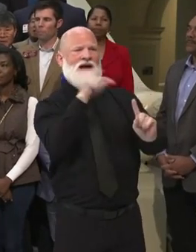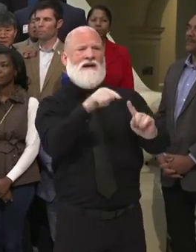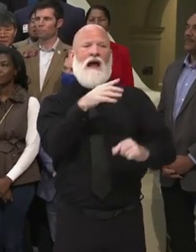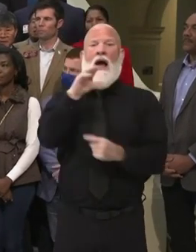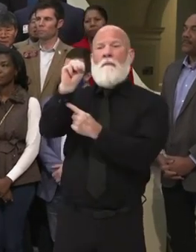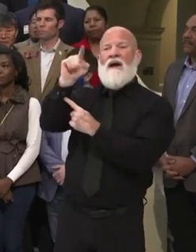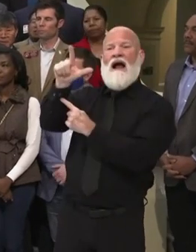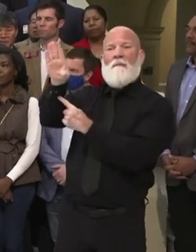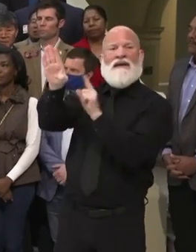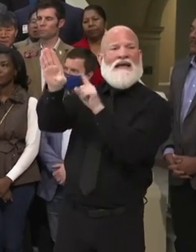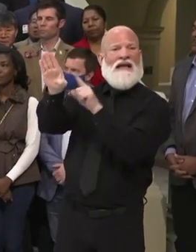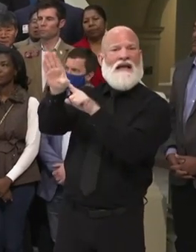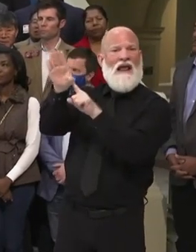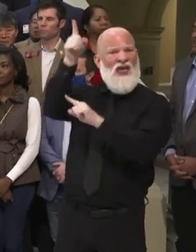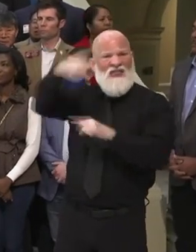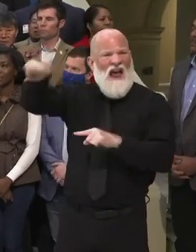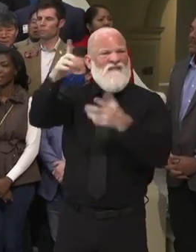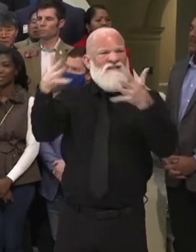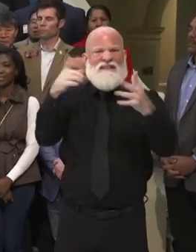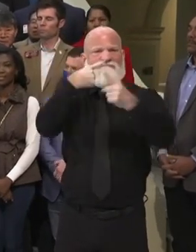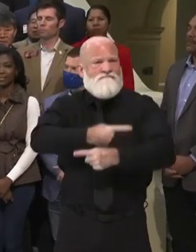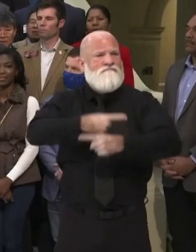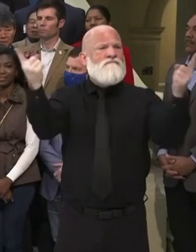they were moving their headquarters from New York yesterday.